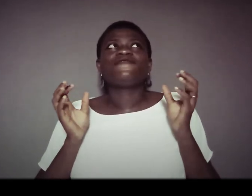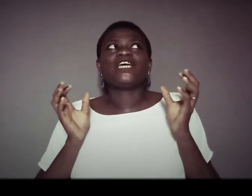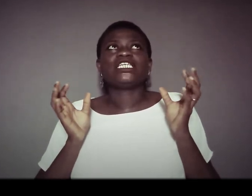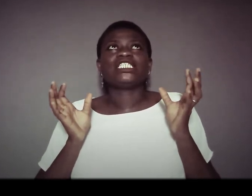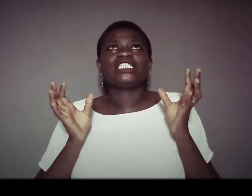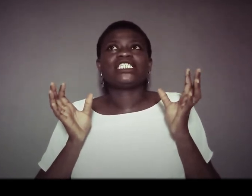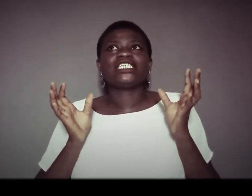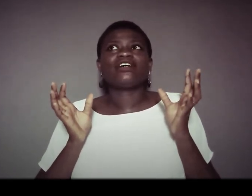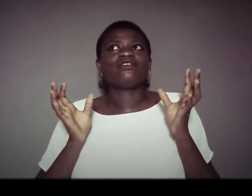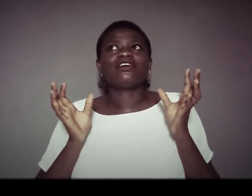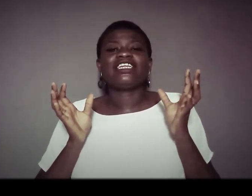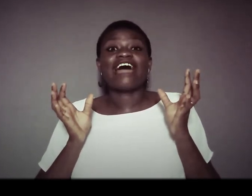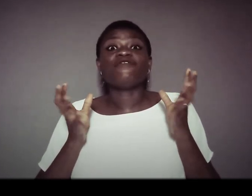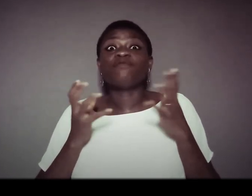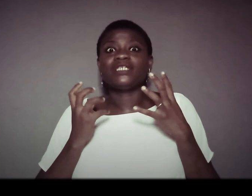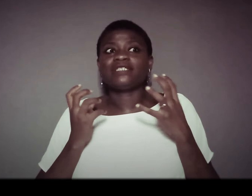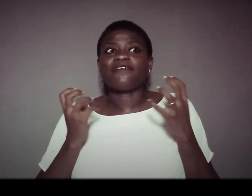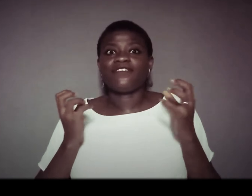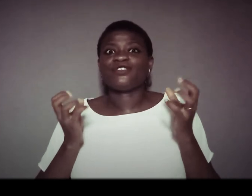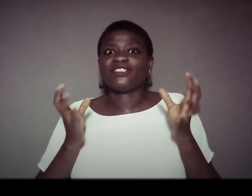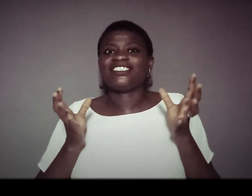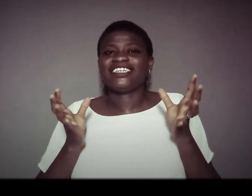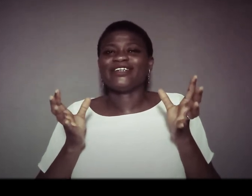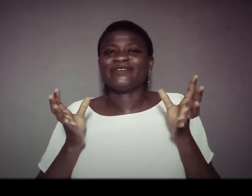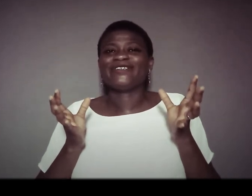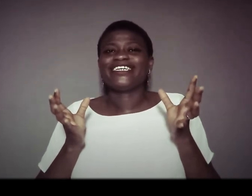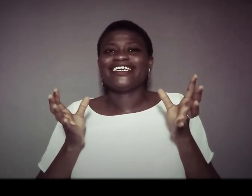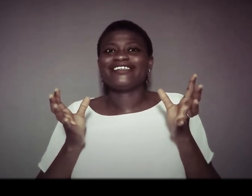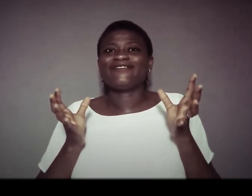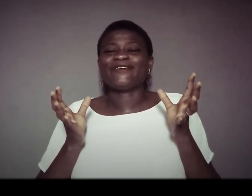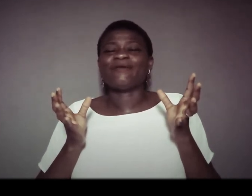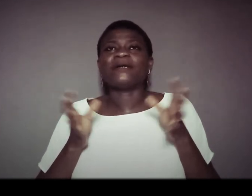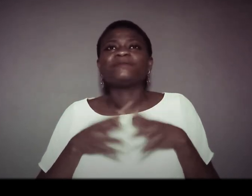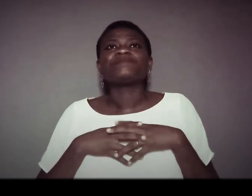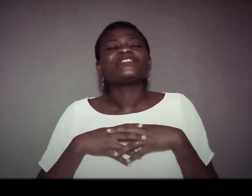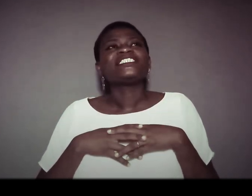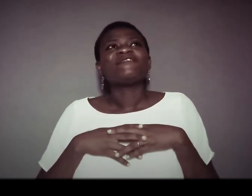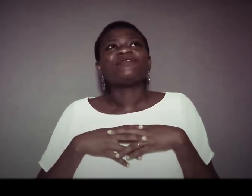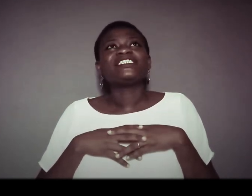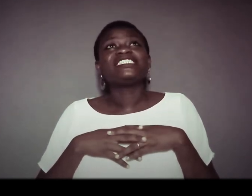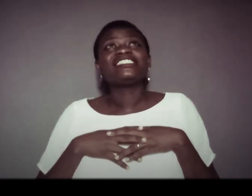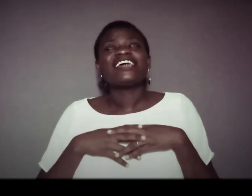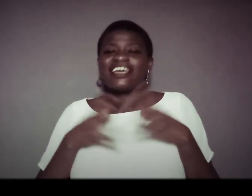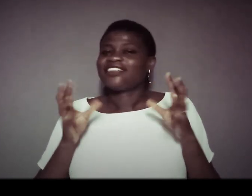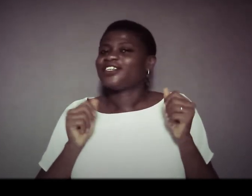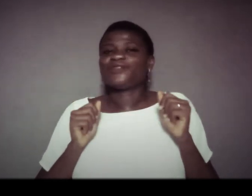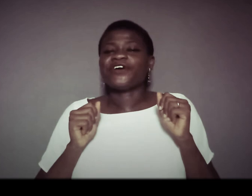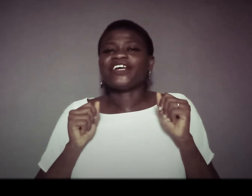face oh god have you missed my face on this channel yes for a while but not to worry